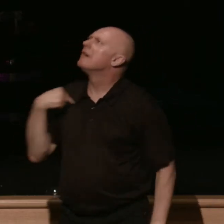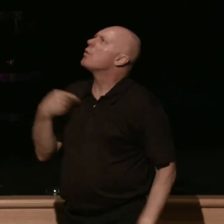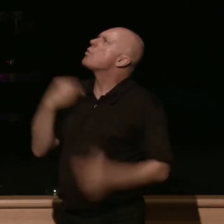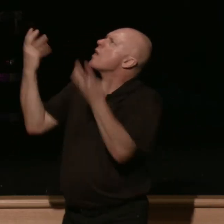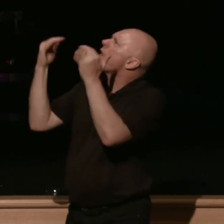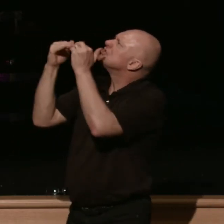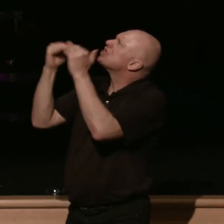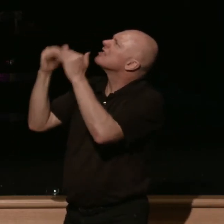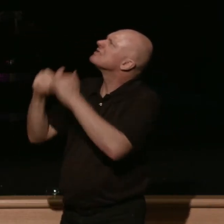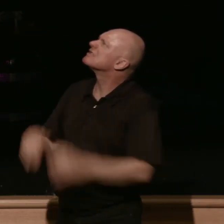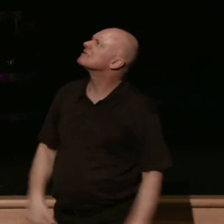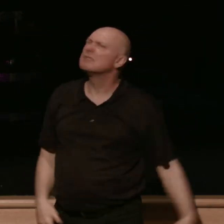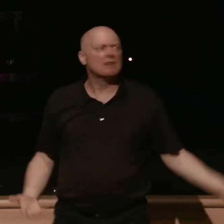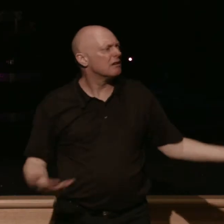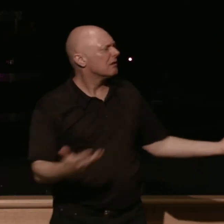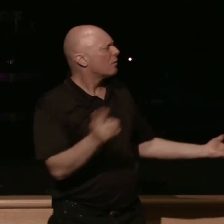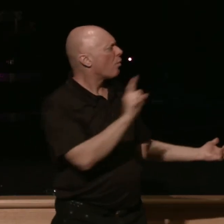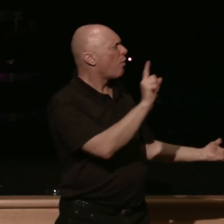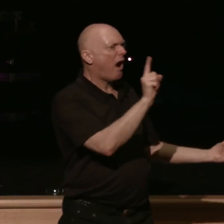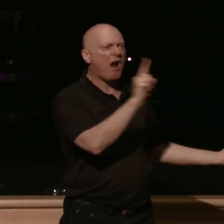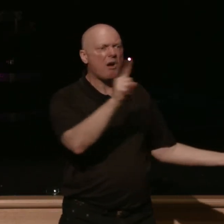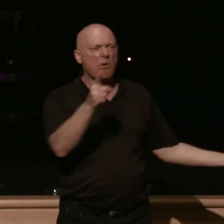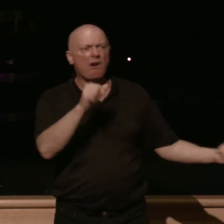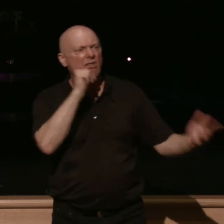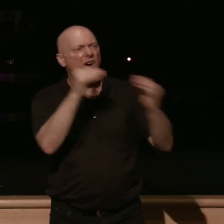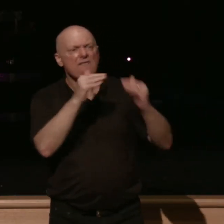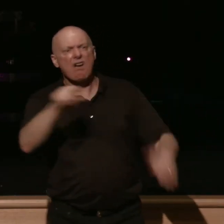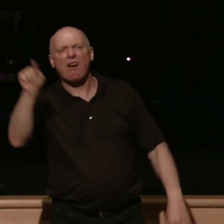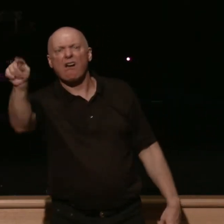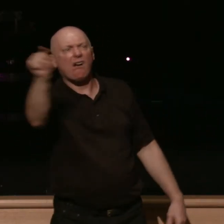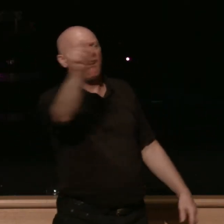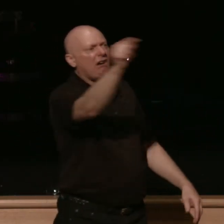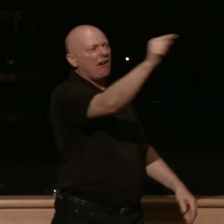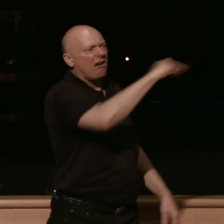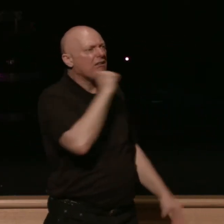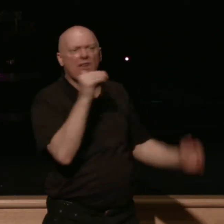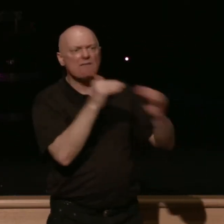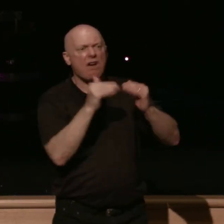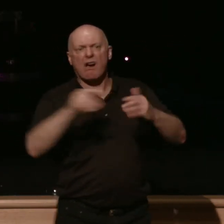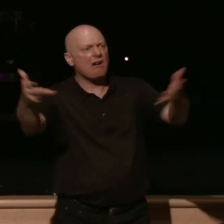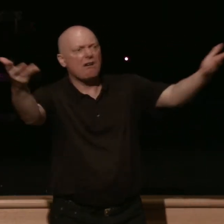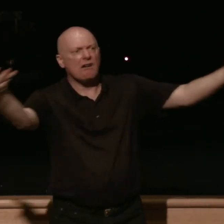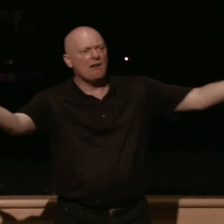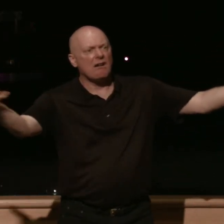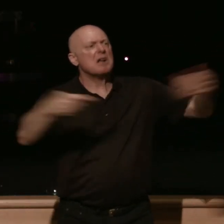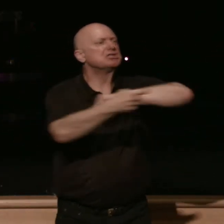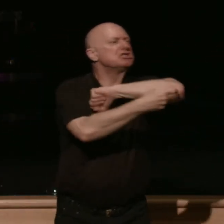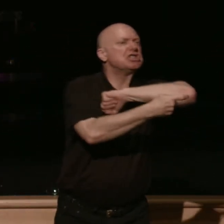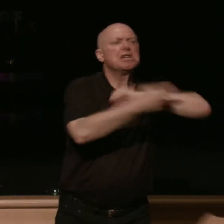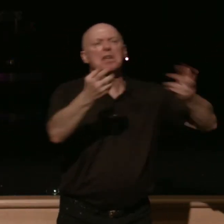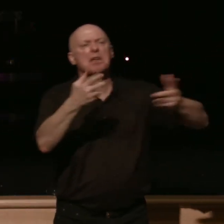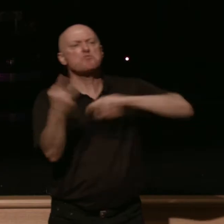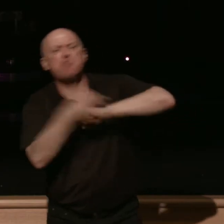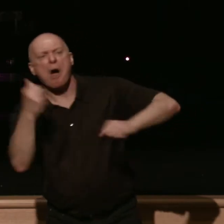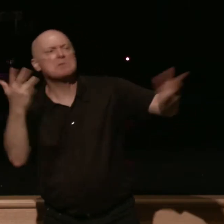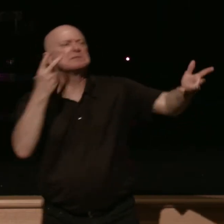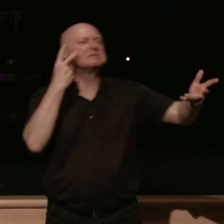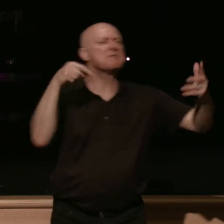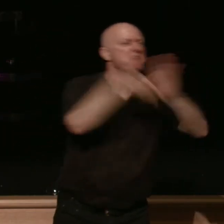look to the left we look to the right there's injustice injustice injustice injustice injustice injustice we see cheating we see robbing we see murder we see